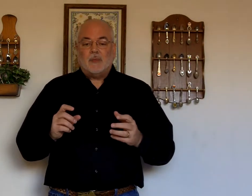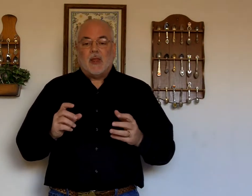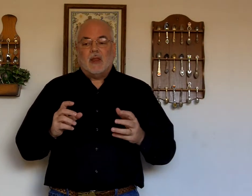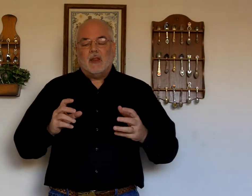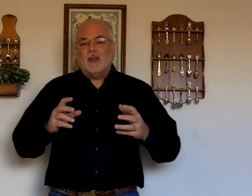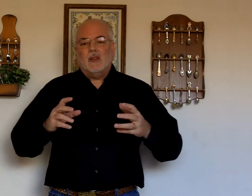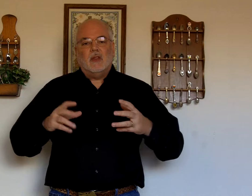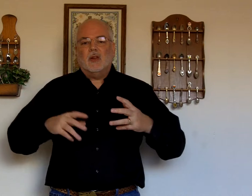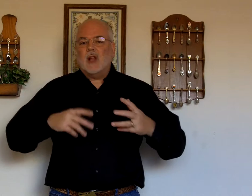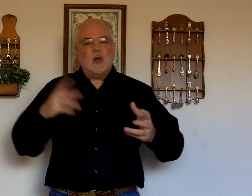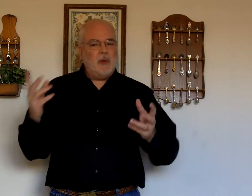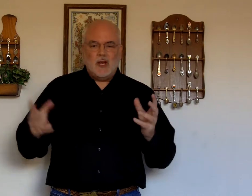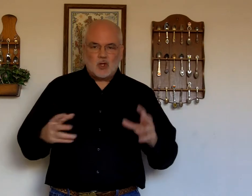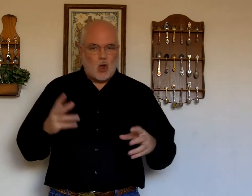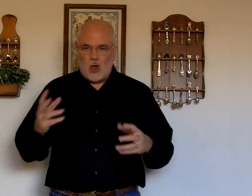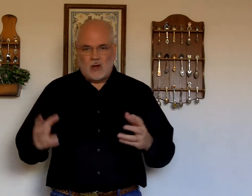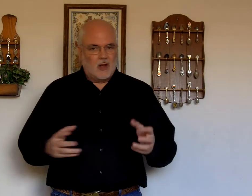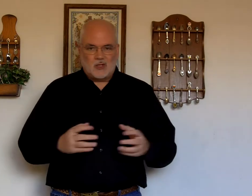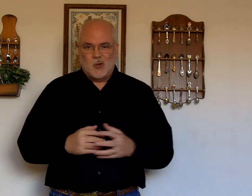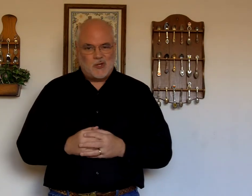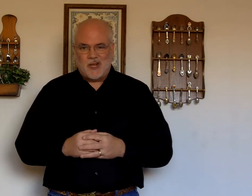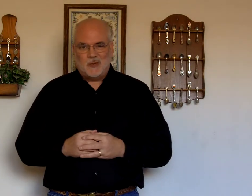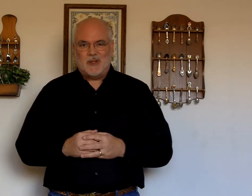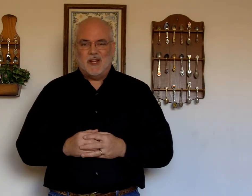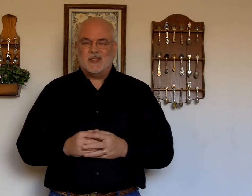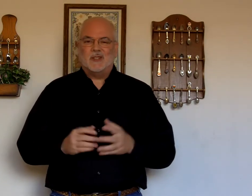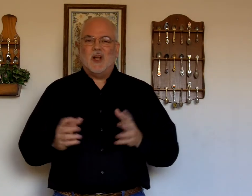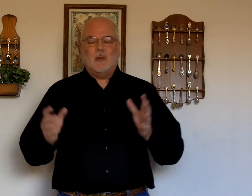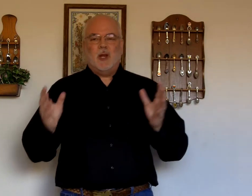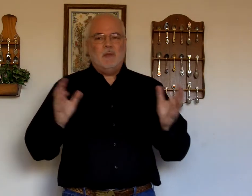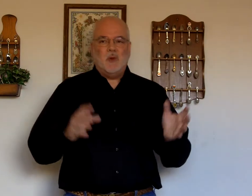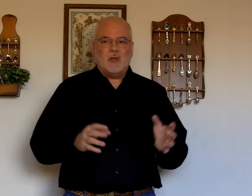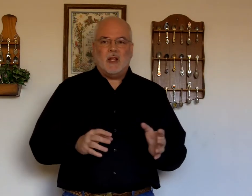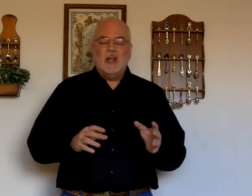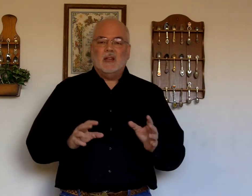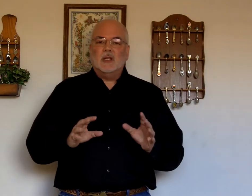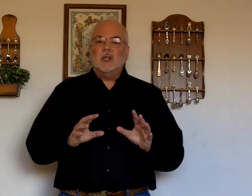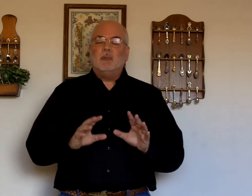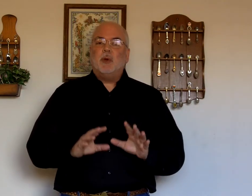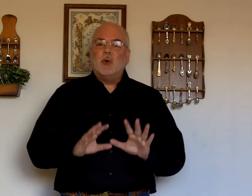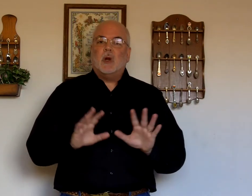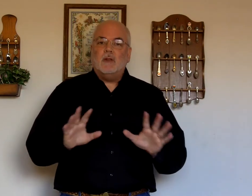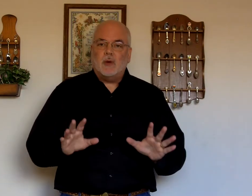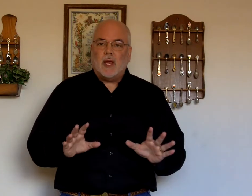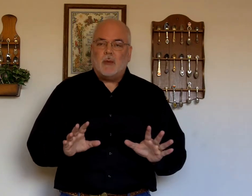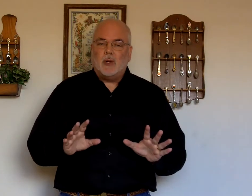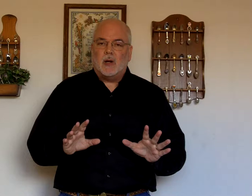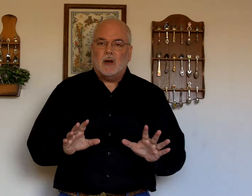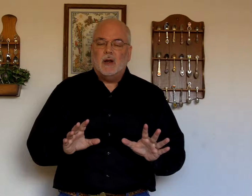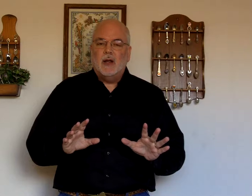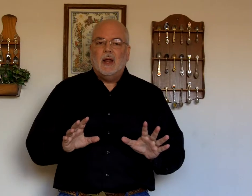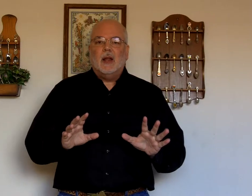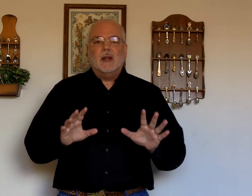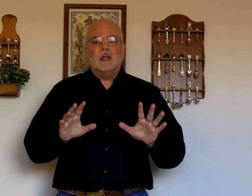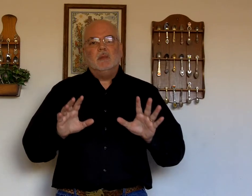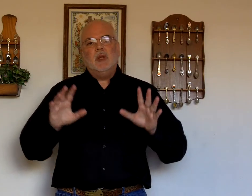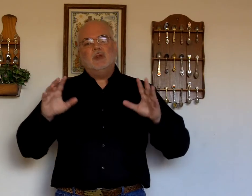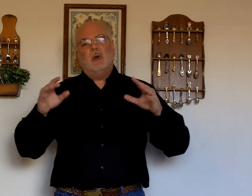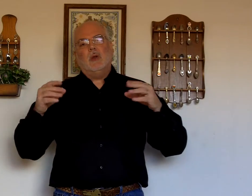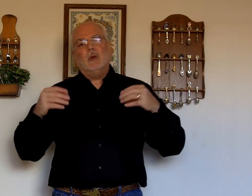Now, there's not going be any song associated with this. There's not going to be any music. This is purely vocabulary. This is me showing you